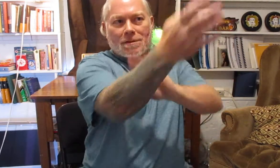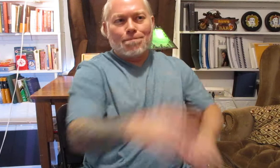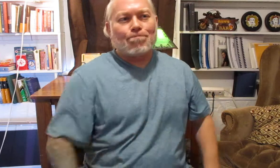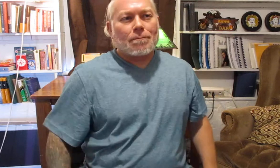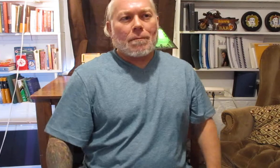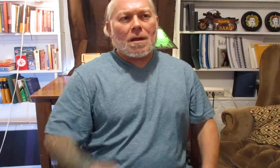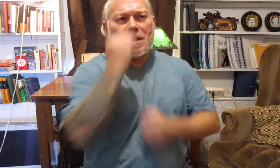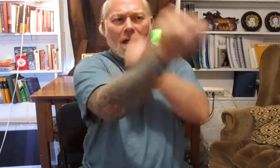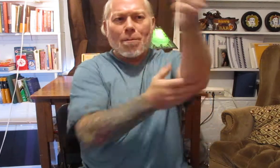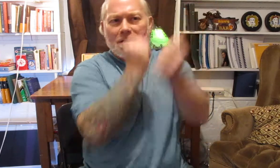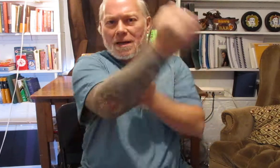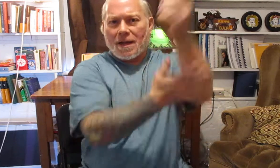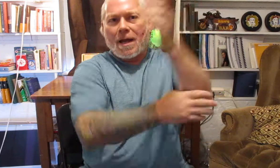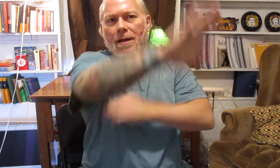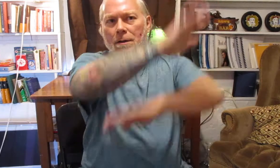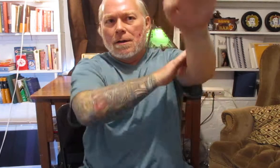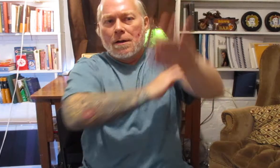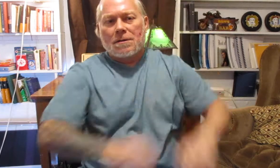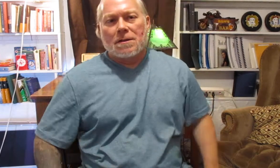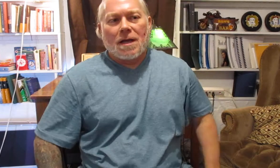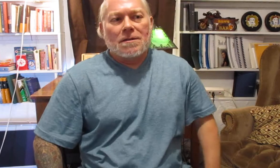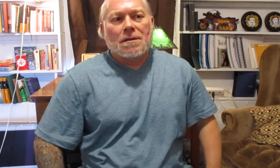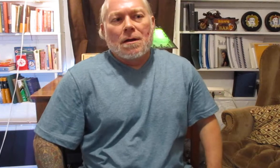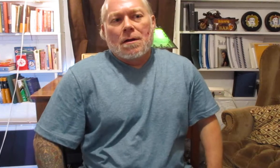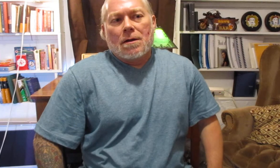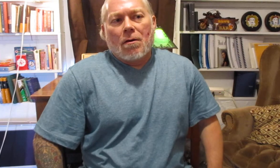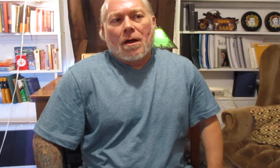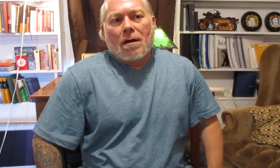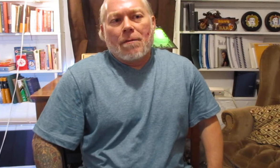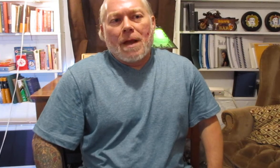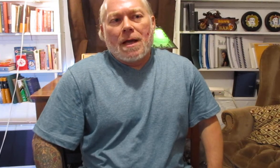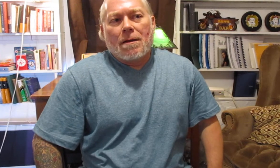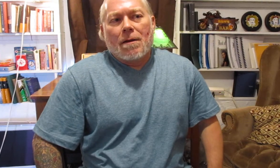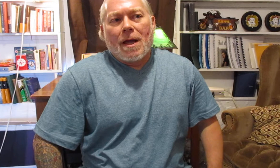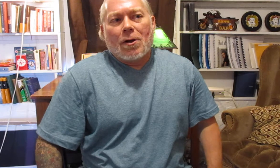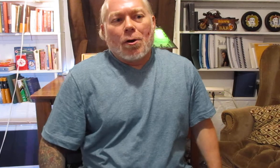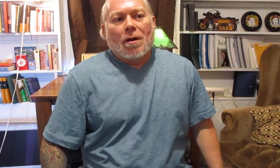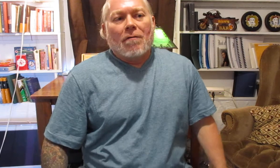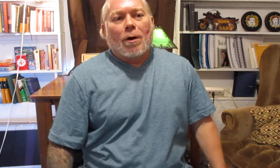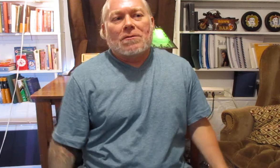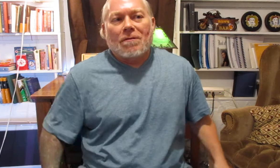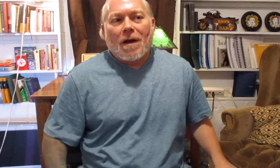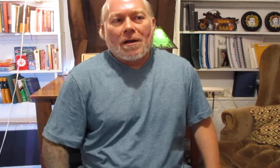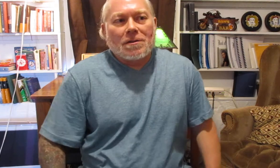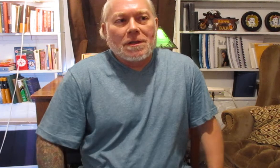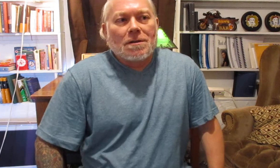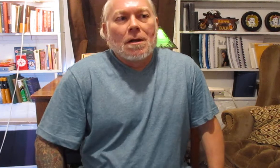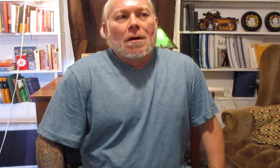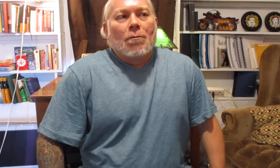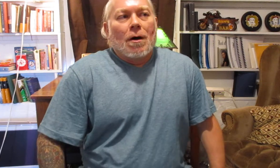upwards to help protect the head since that's you know the the main the main goal of western fighters is well